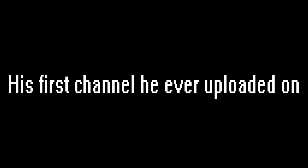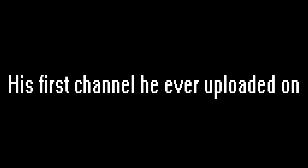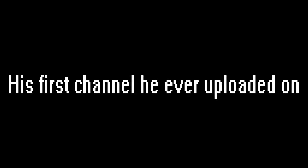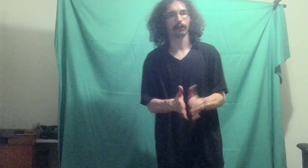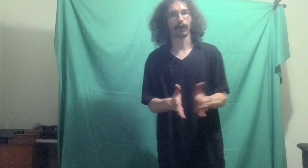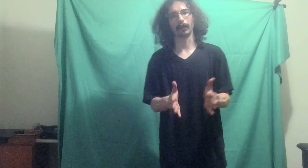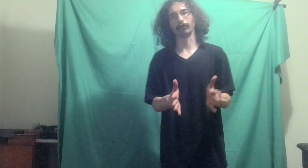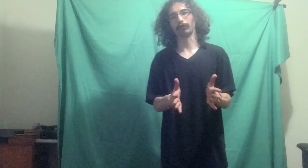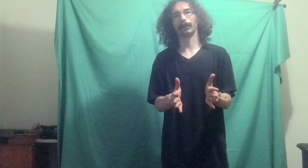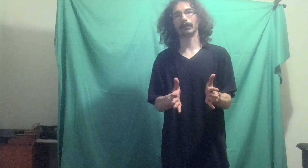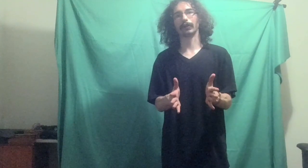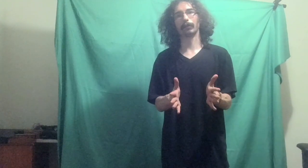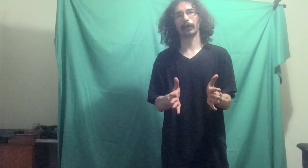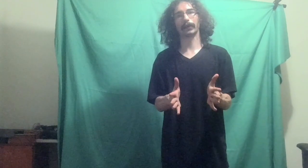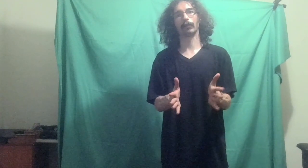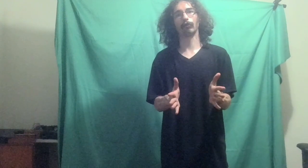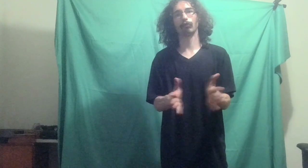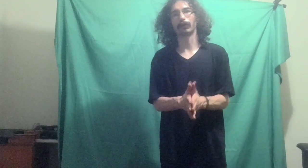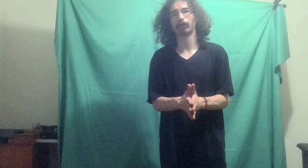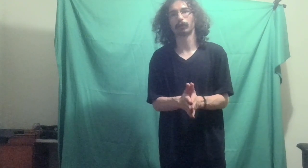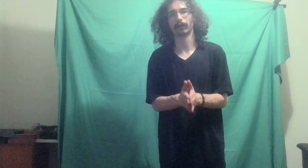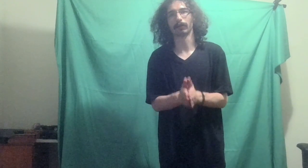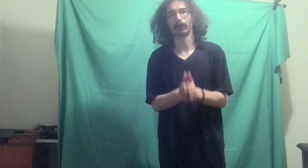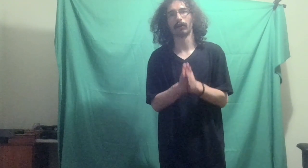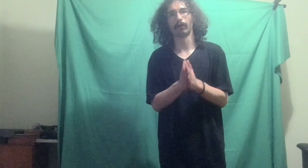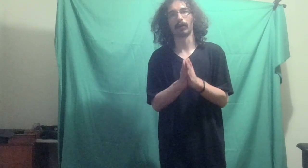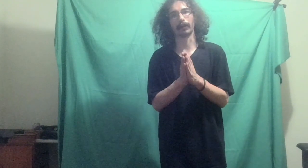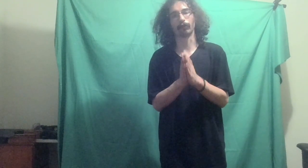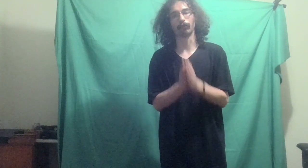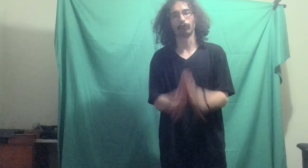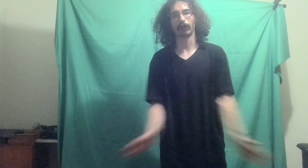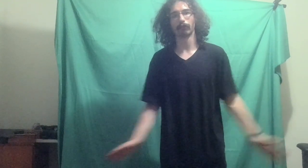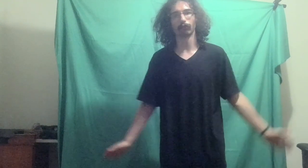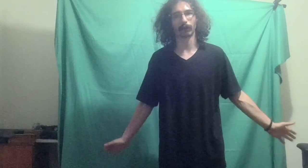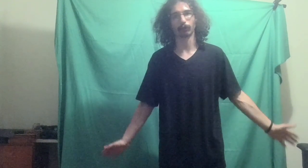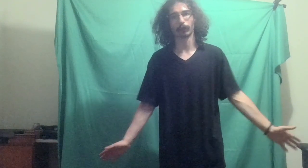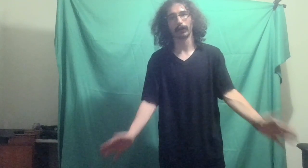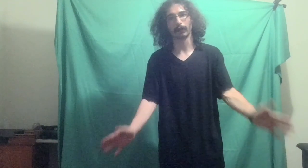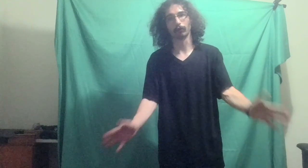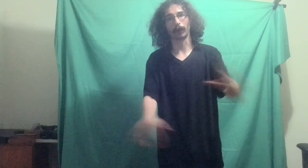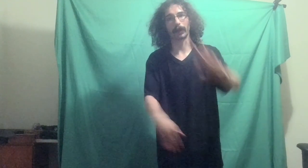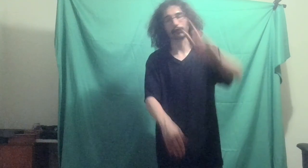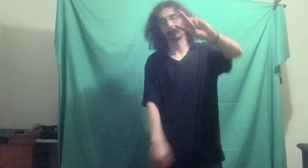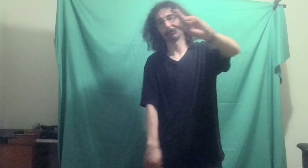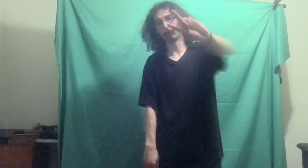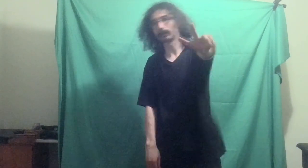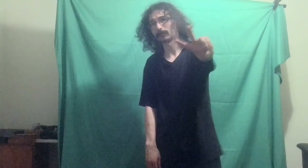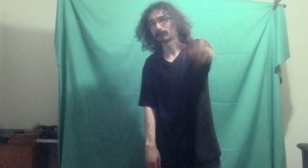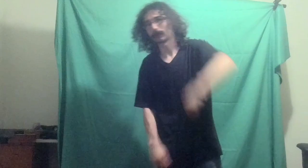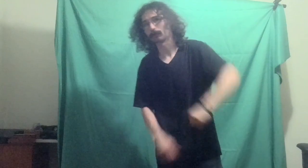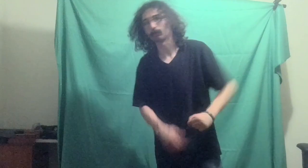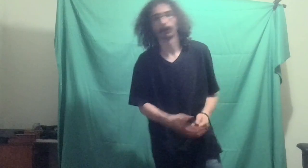I started it back in 2020. I had graduated high school actually twice, thanks to COVID.